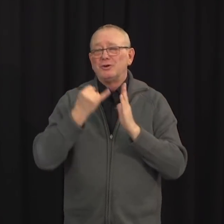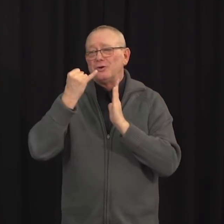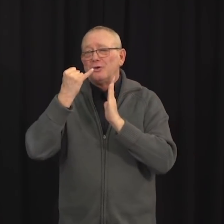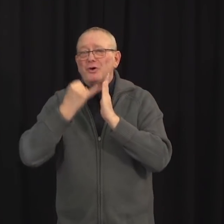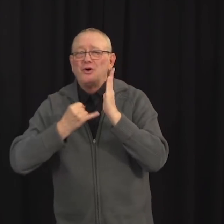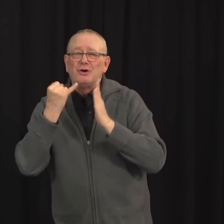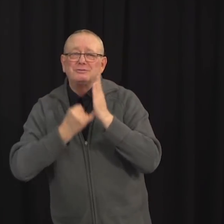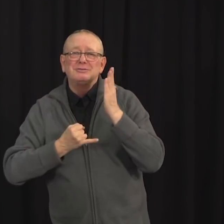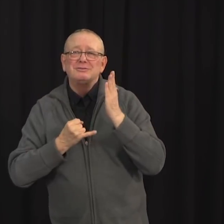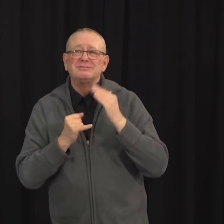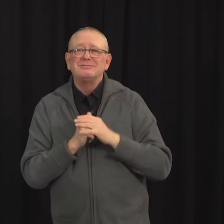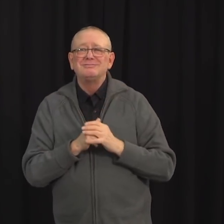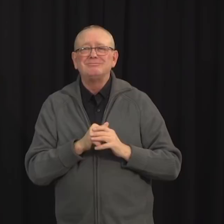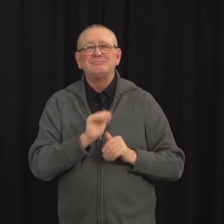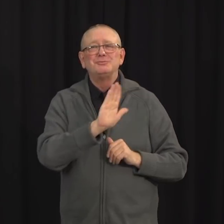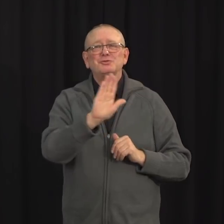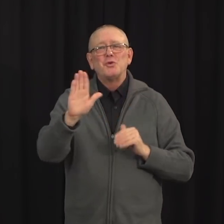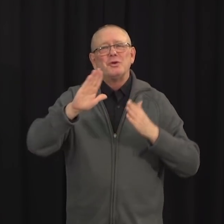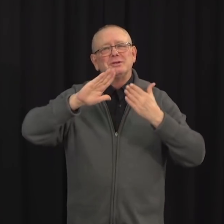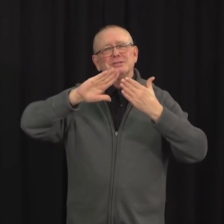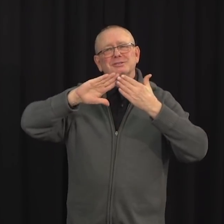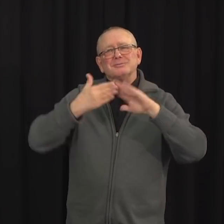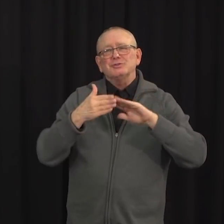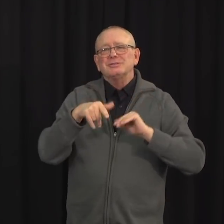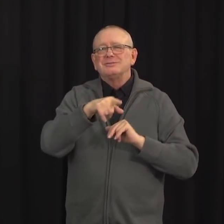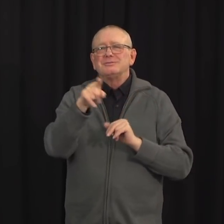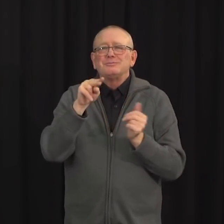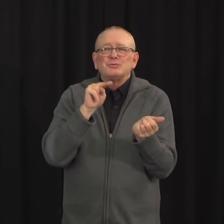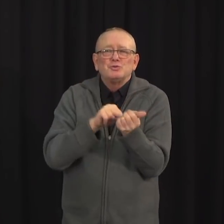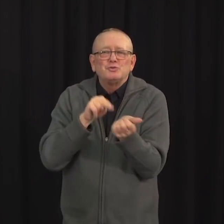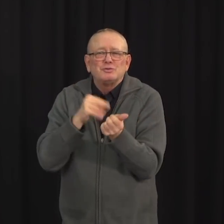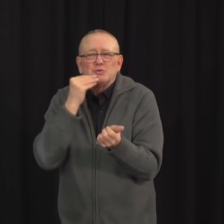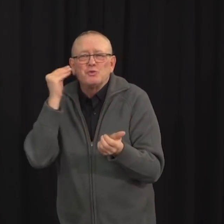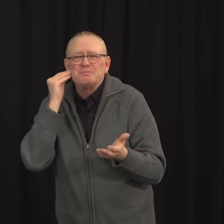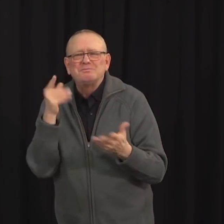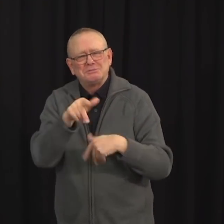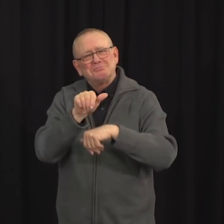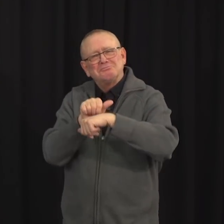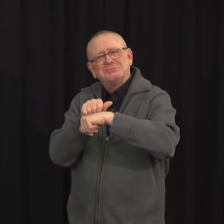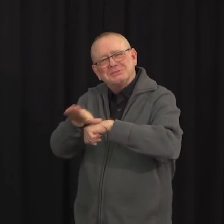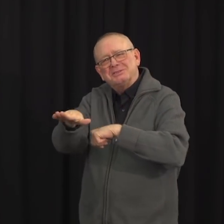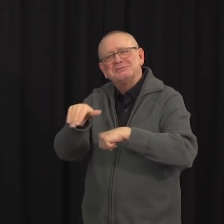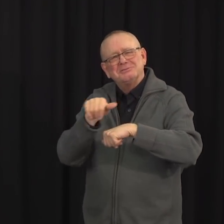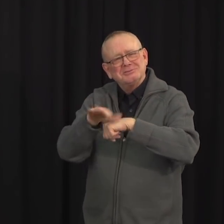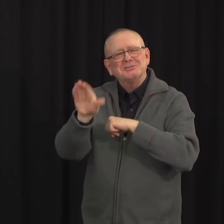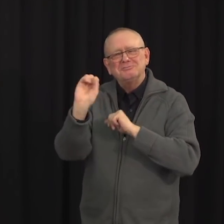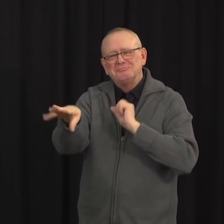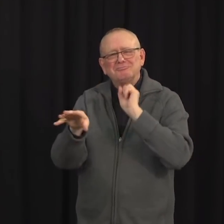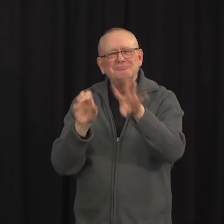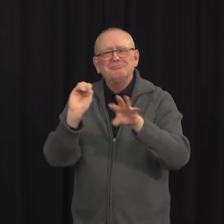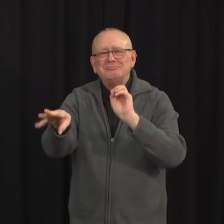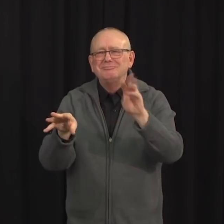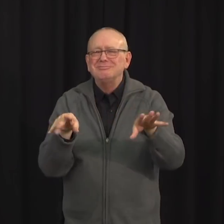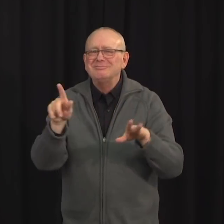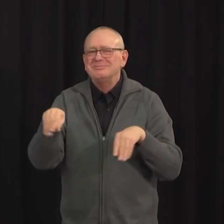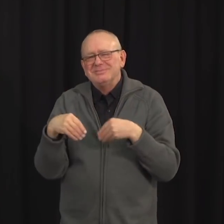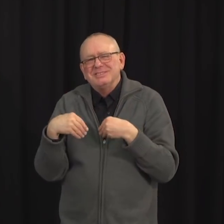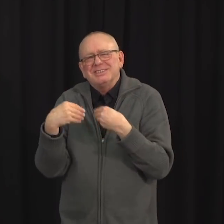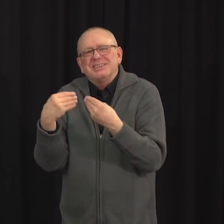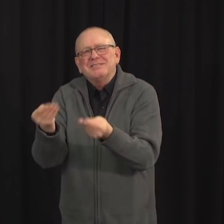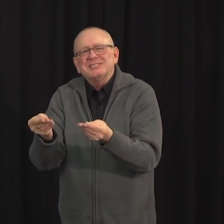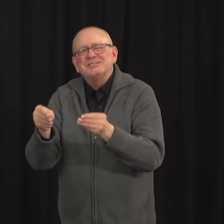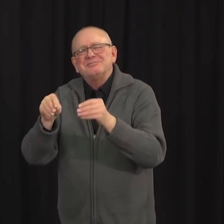staff in your community. This small act of giving can go a long way. It will help spread joy and